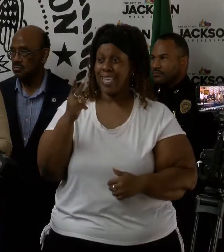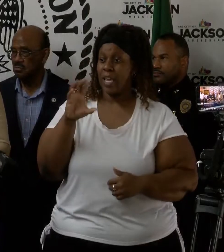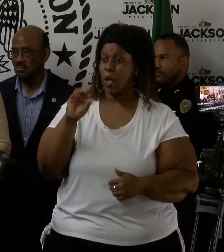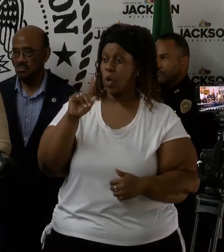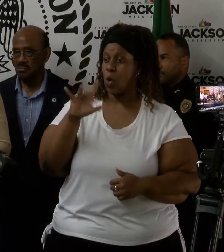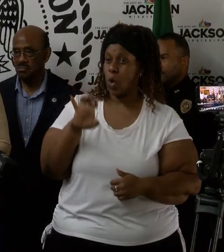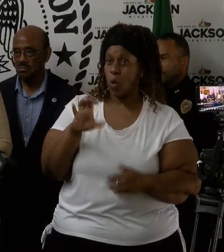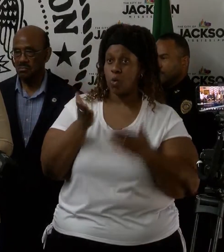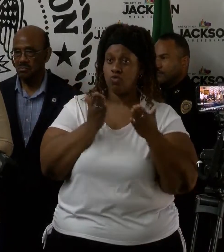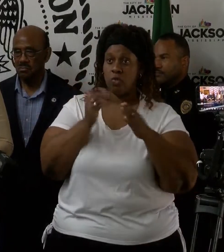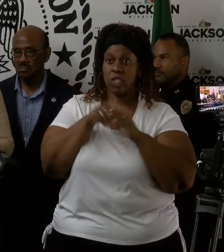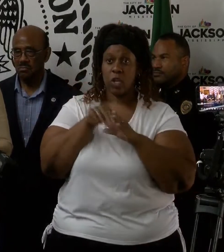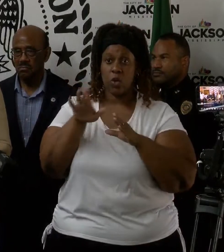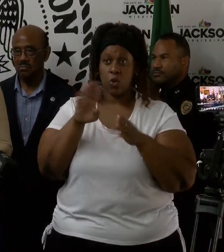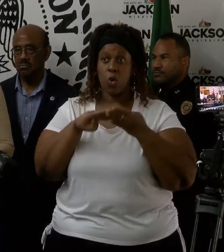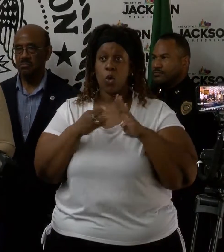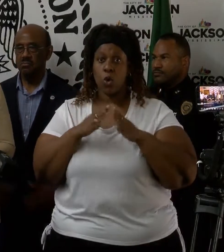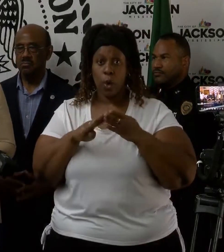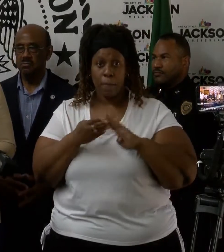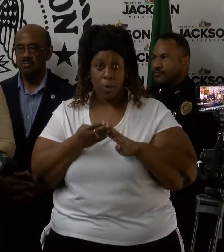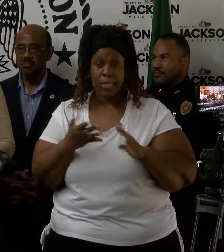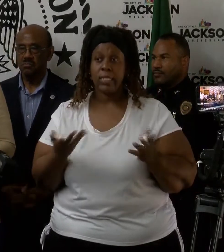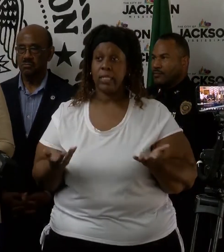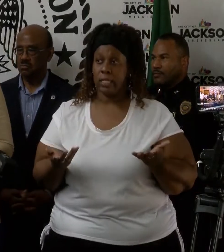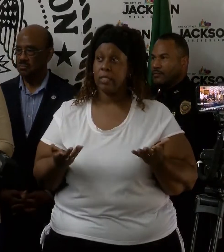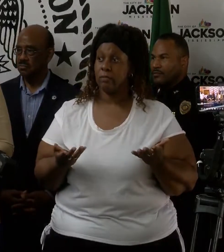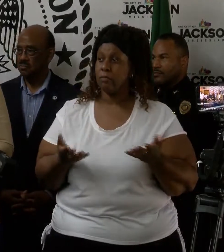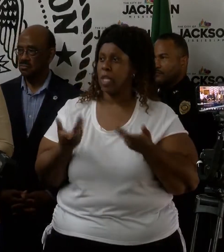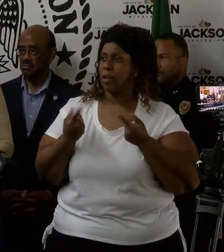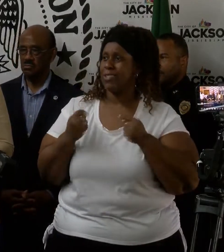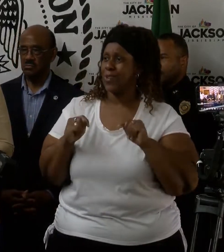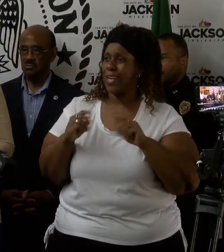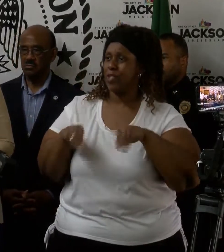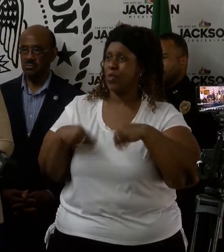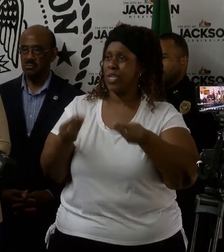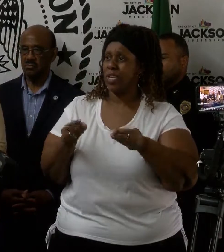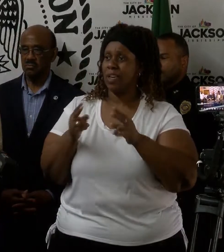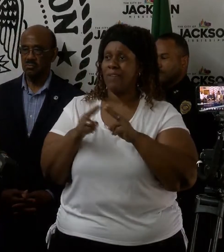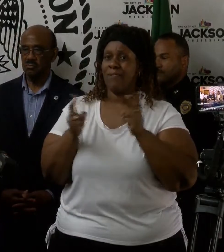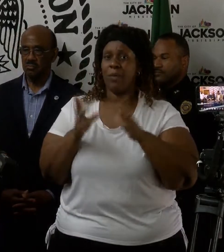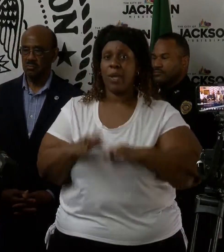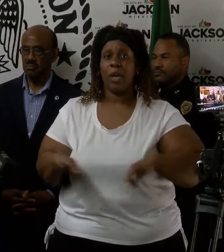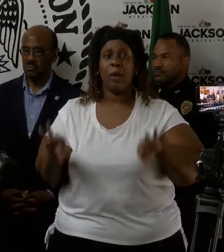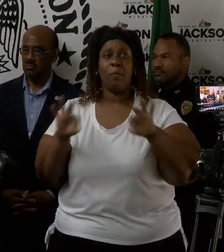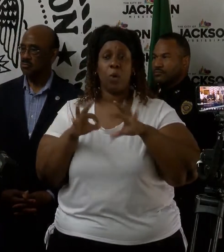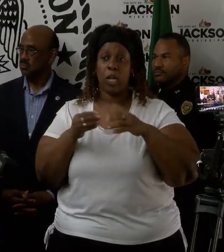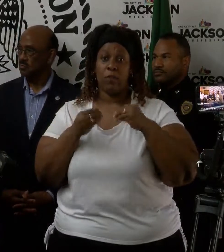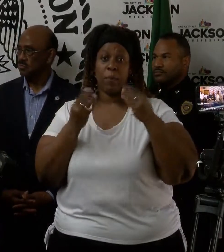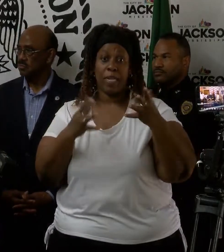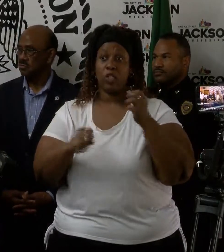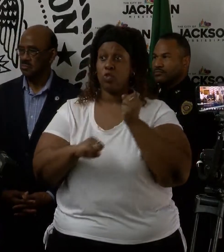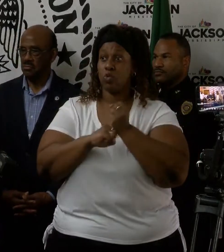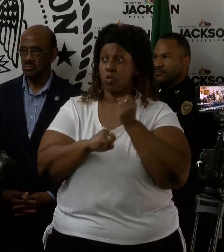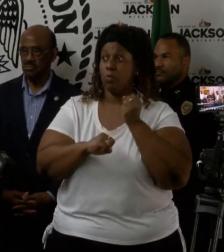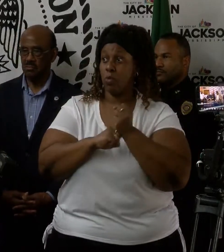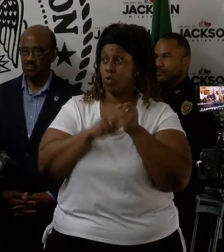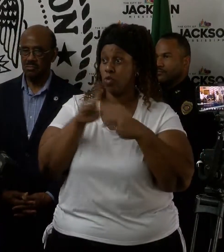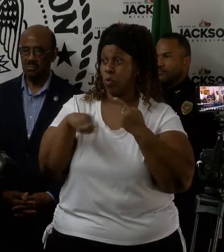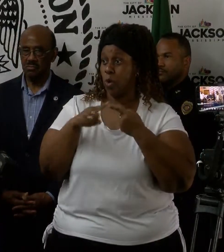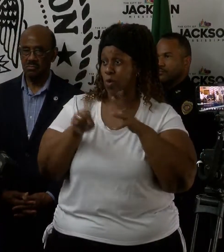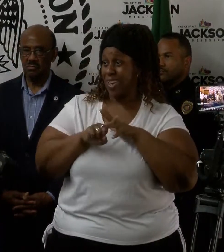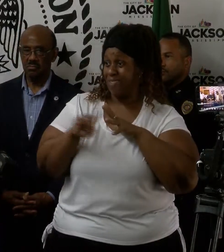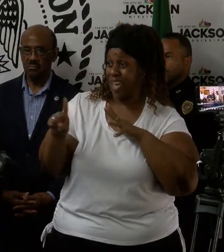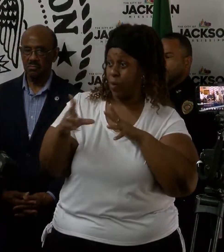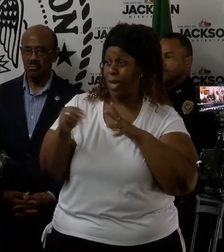within your community communities. They are trying to provide vital information to help support your evacuation and your